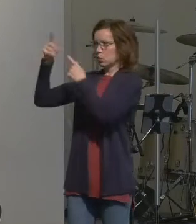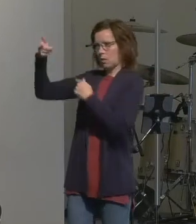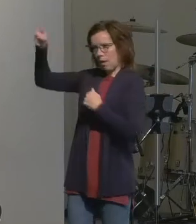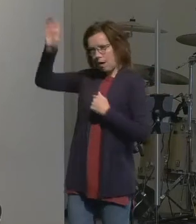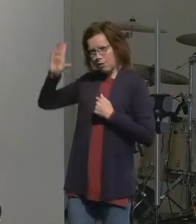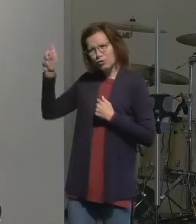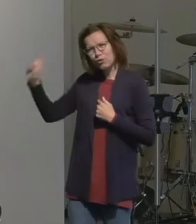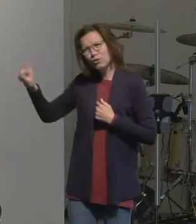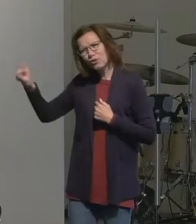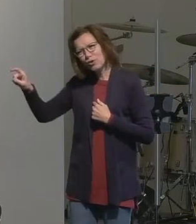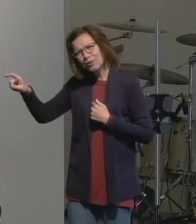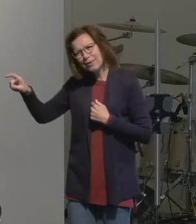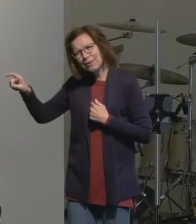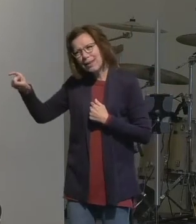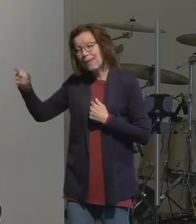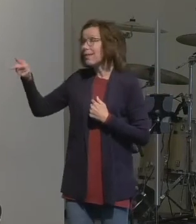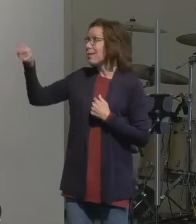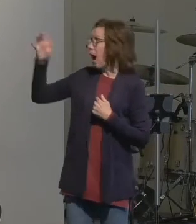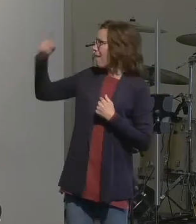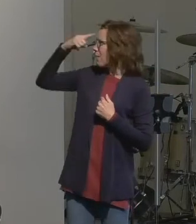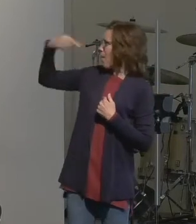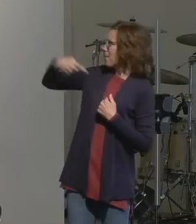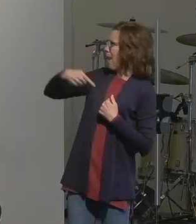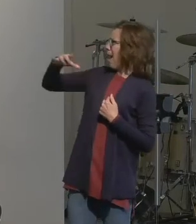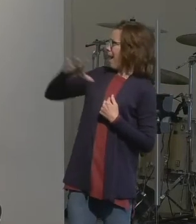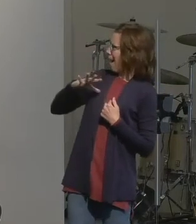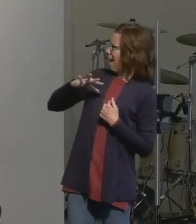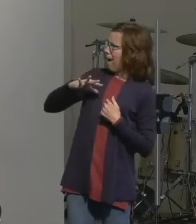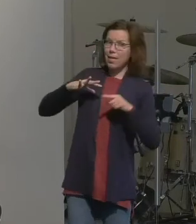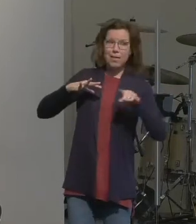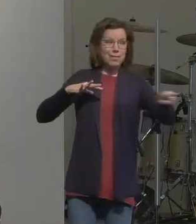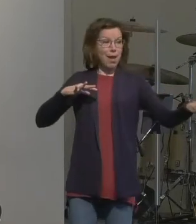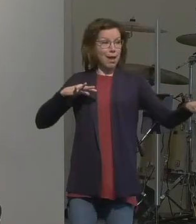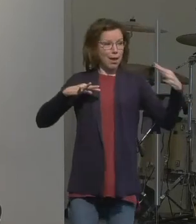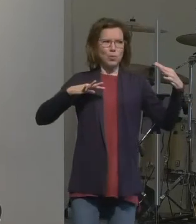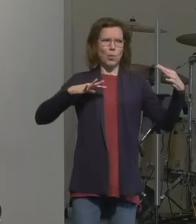because if God does for me and I point back to him whose name is really getting the glory